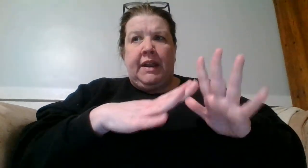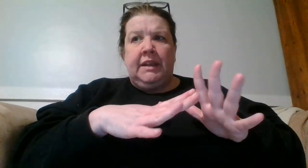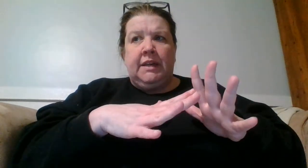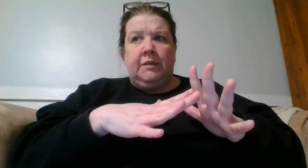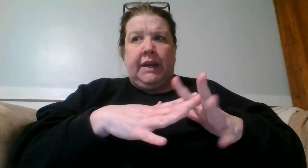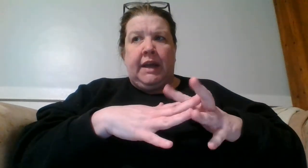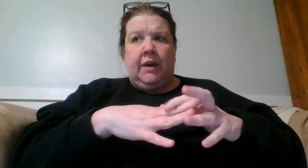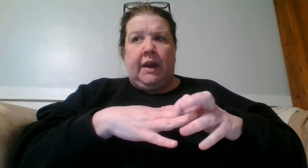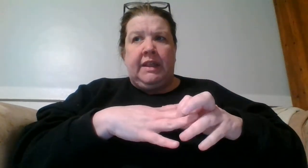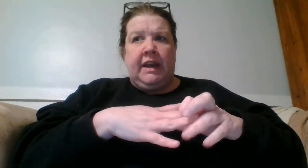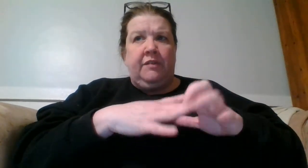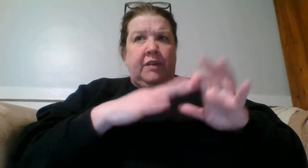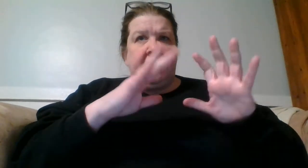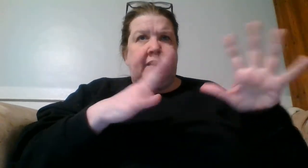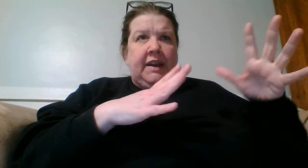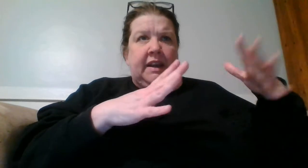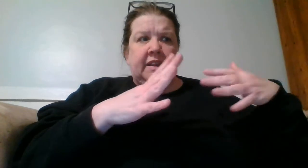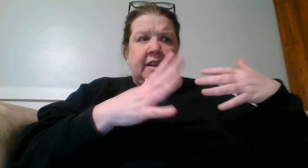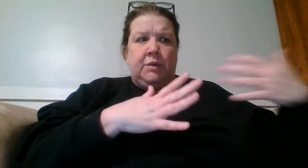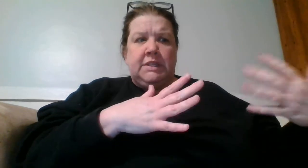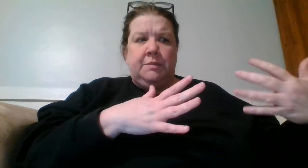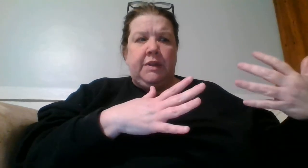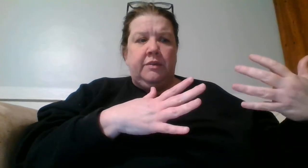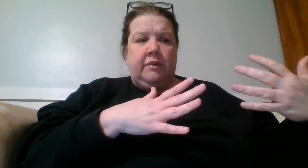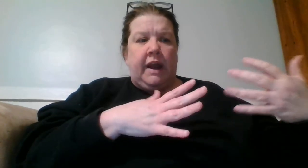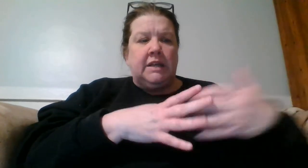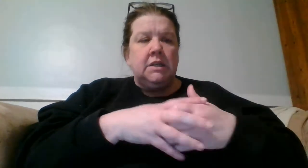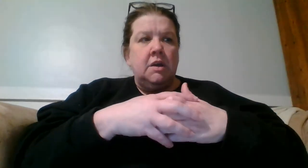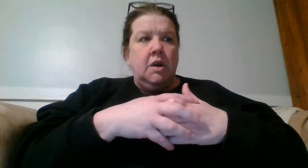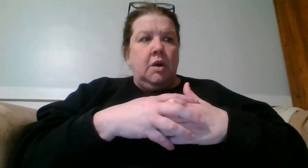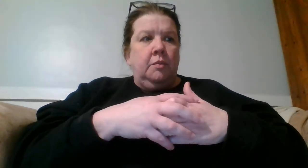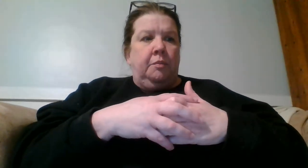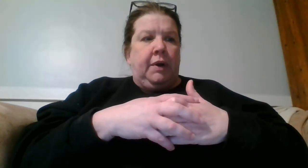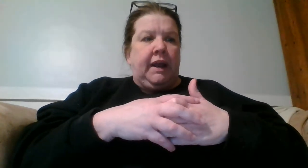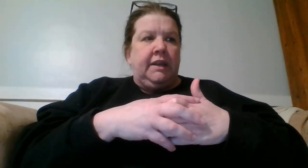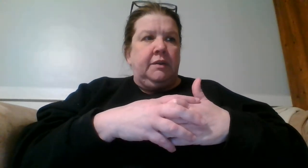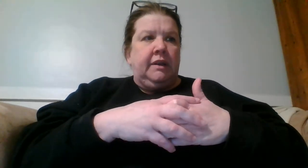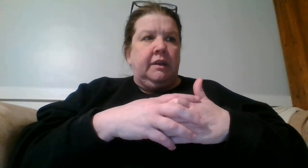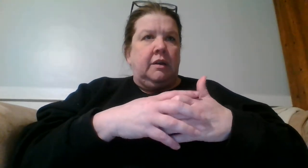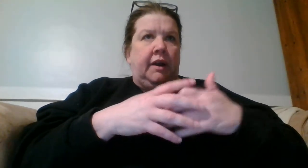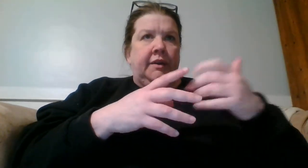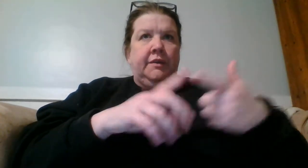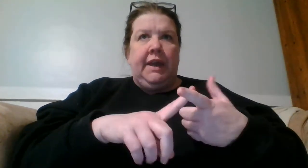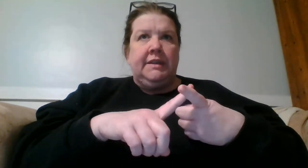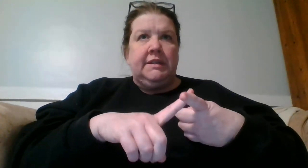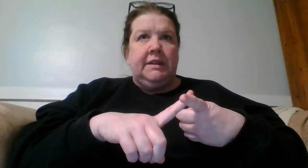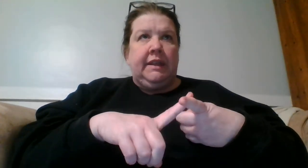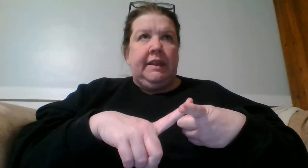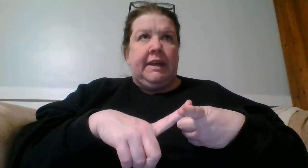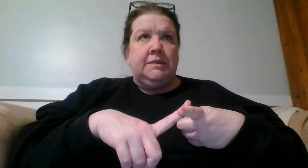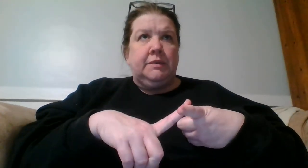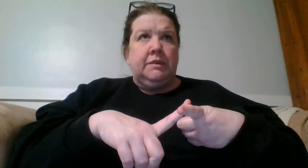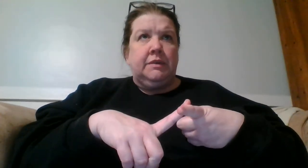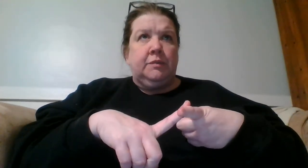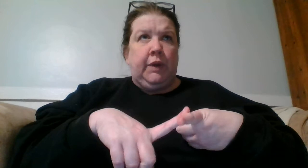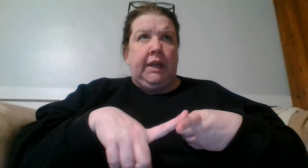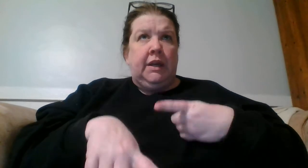anything right now. I think I've rectified anything that was slipping through the cracks, but I got a new case in late last week